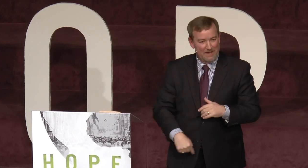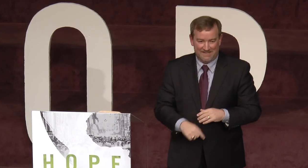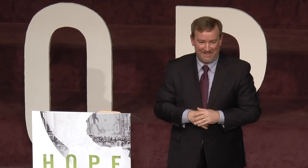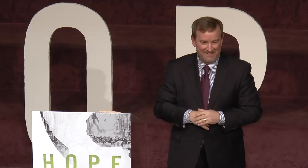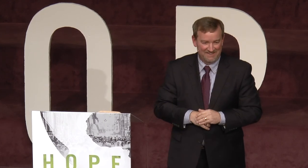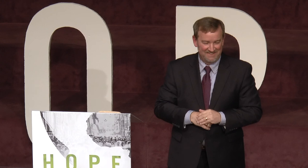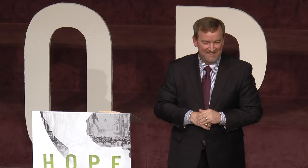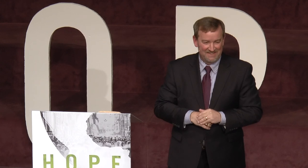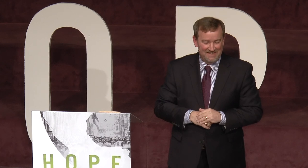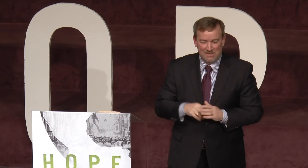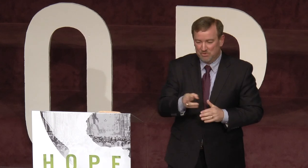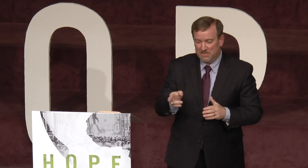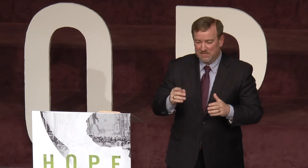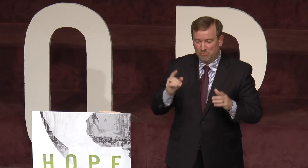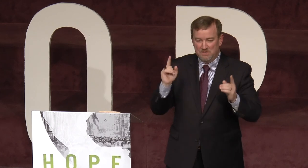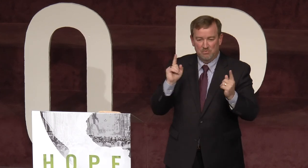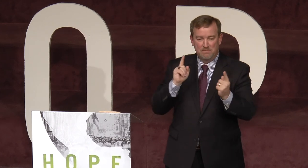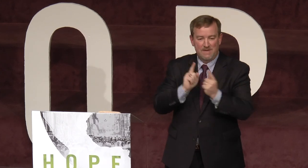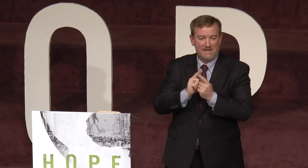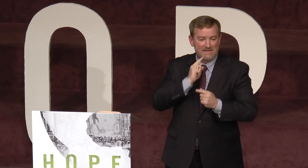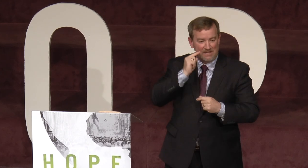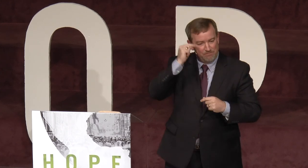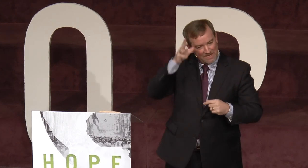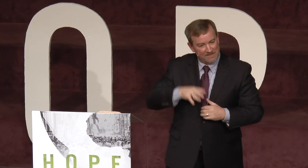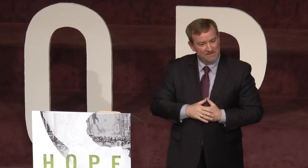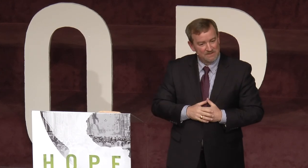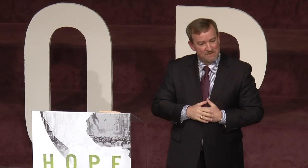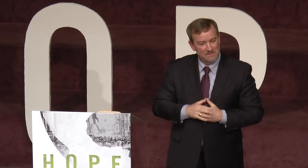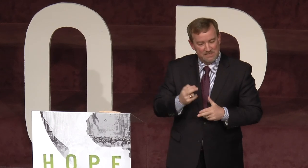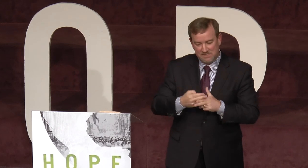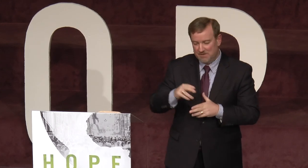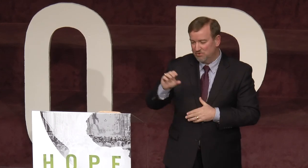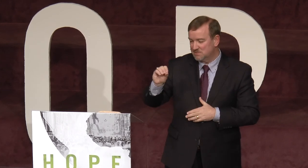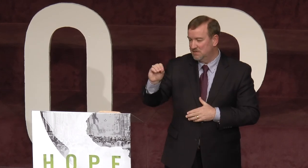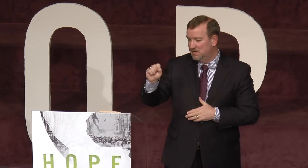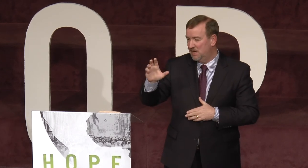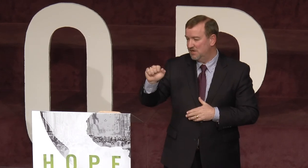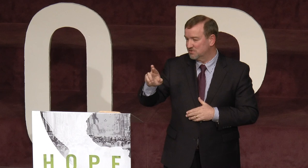back down. We went in, and we met a deaf man. His name was Oscar.